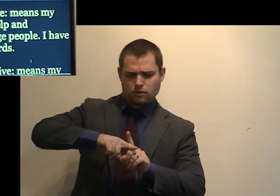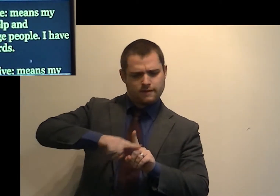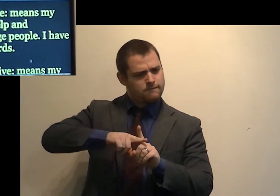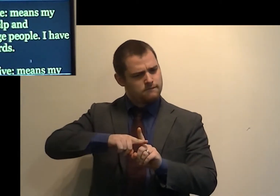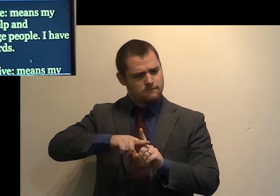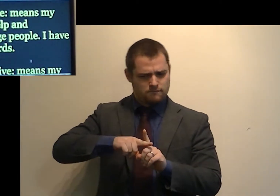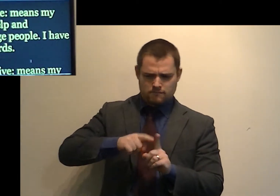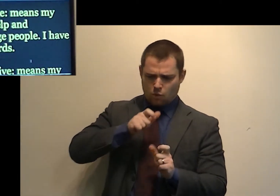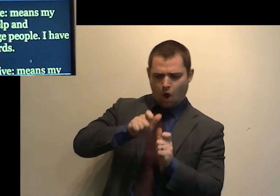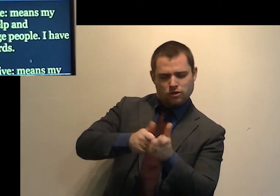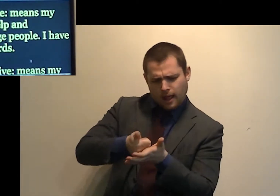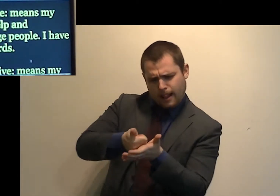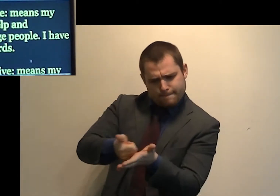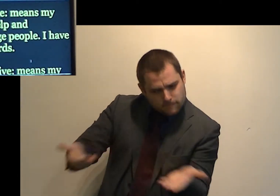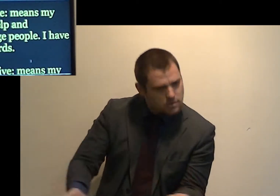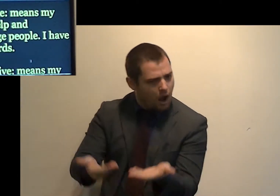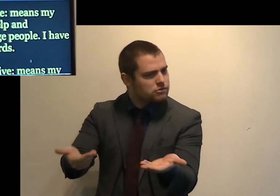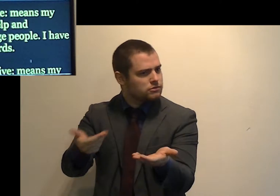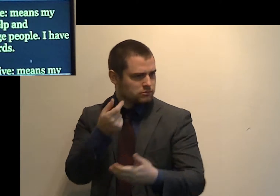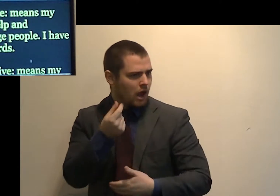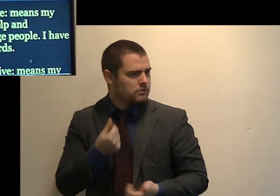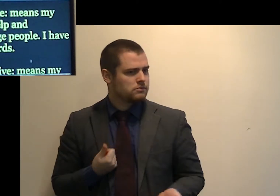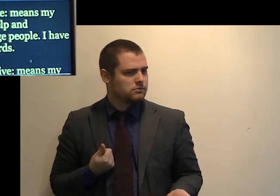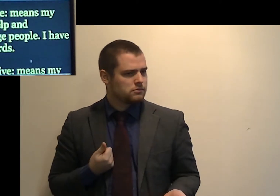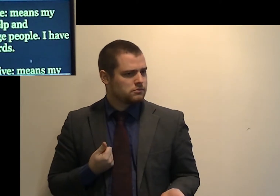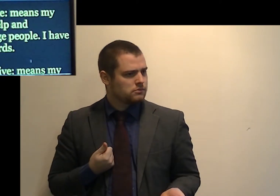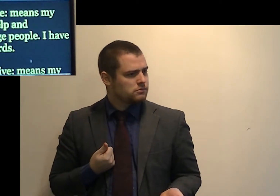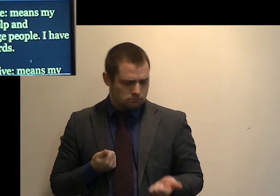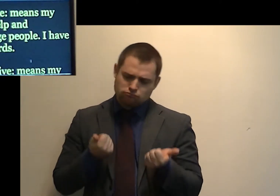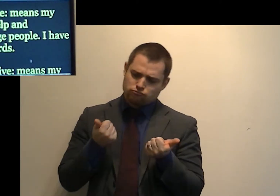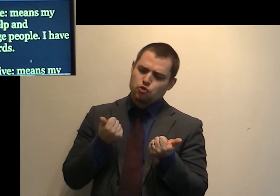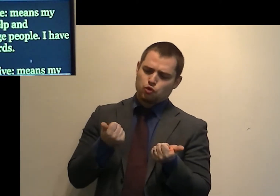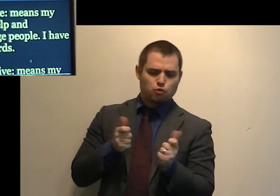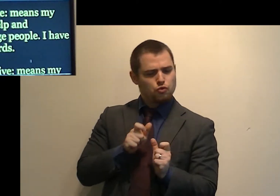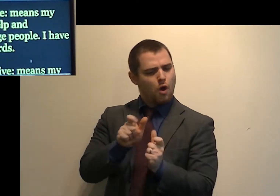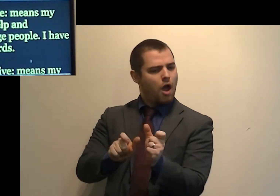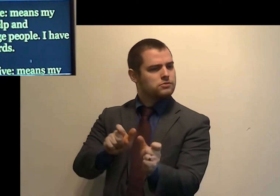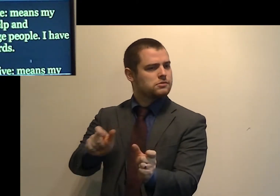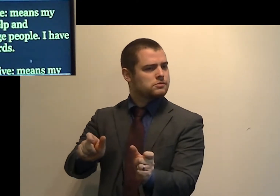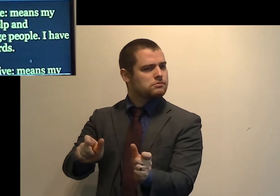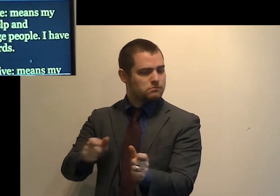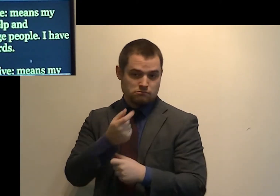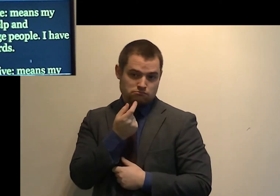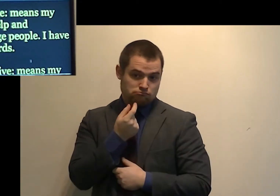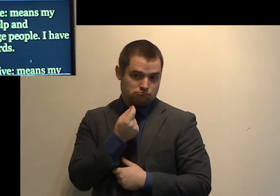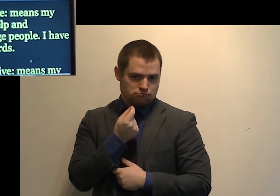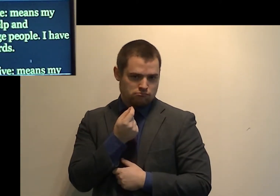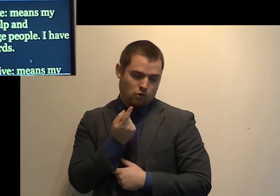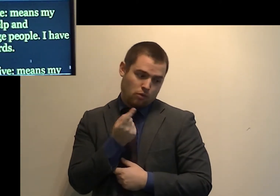and encourage people. I have good words. Number two,